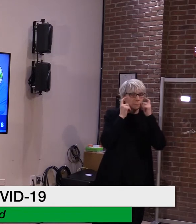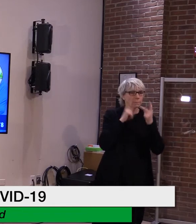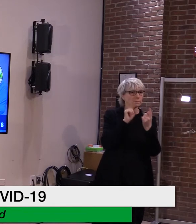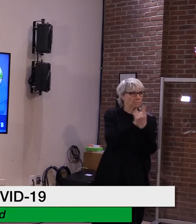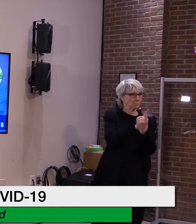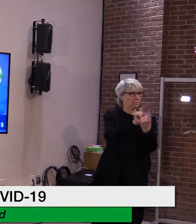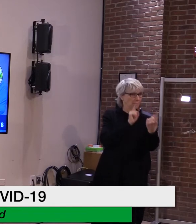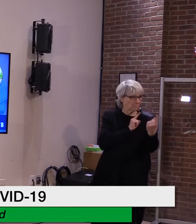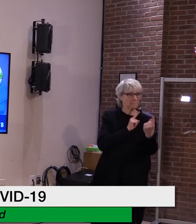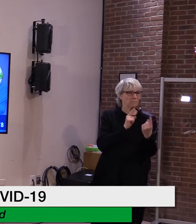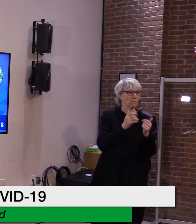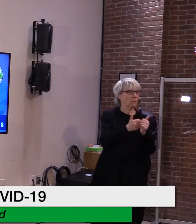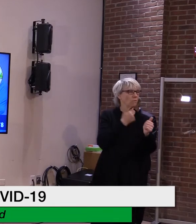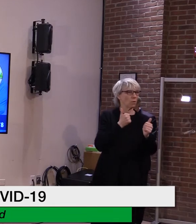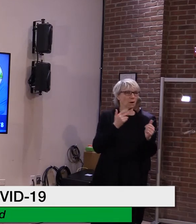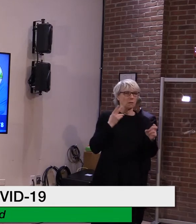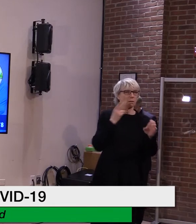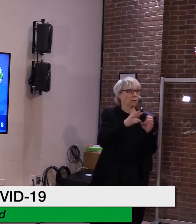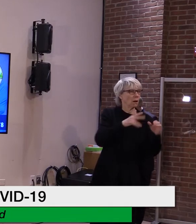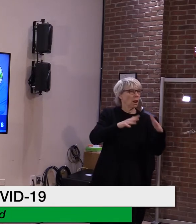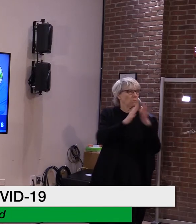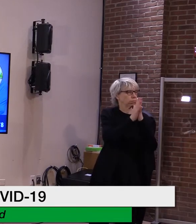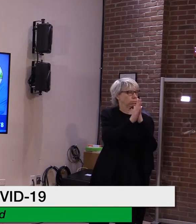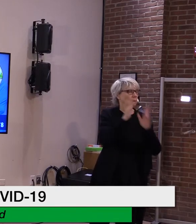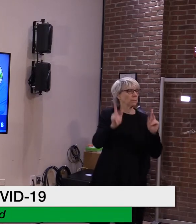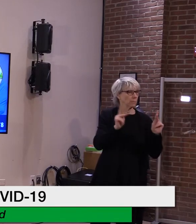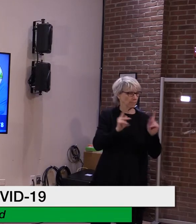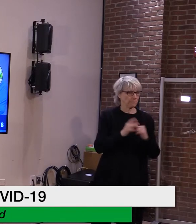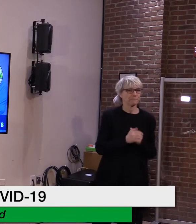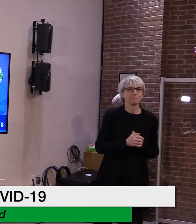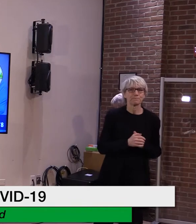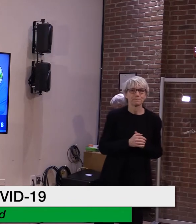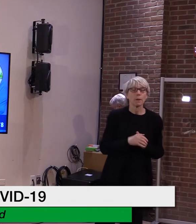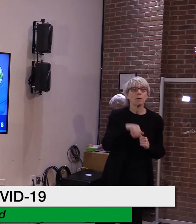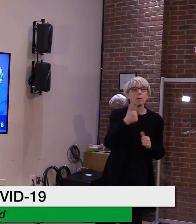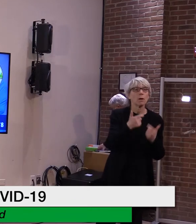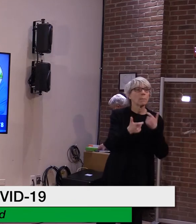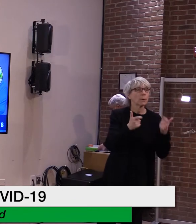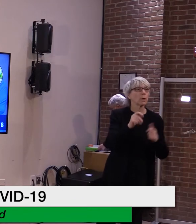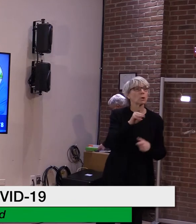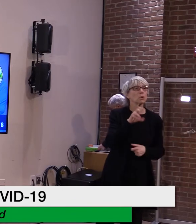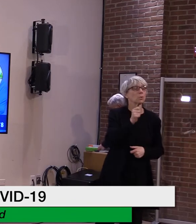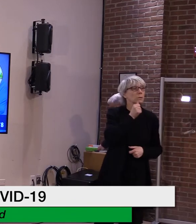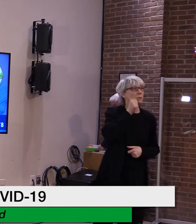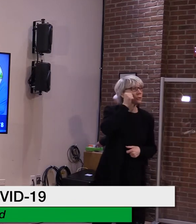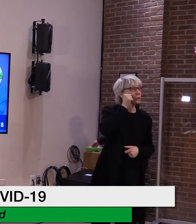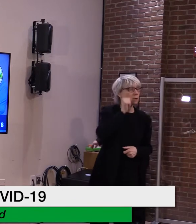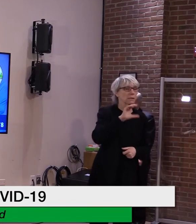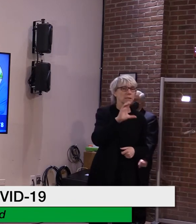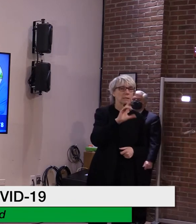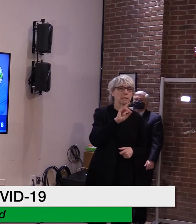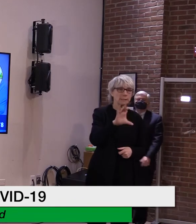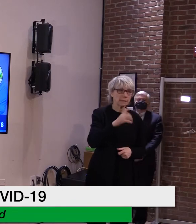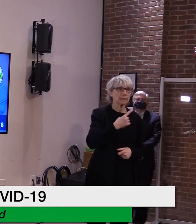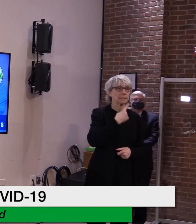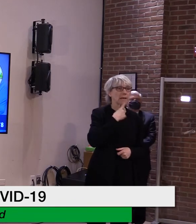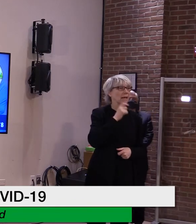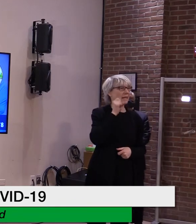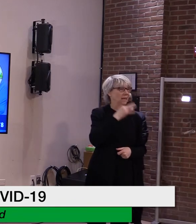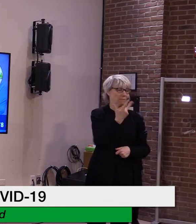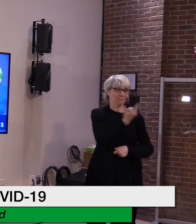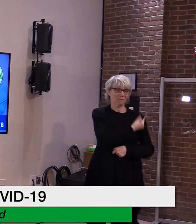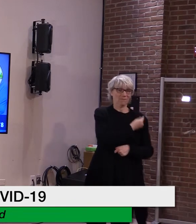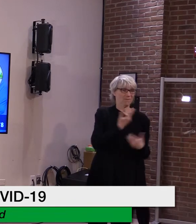distance, and avoiding crowds. The other big news from yesterday was CDC's guidance for people who have been fully vaccinated.